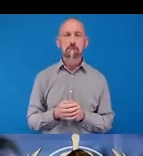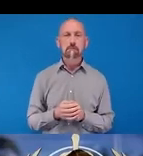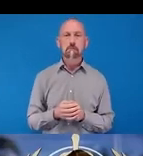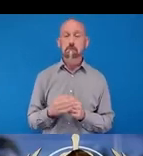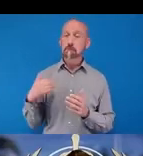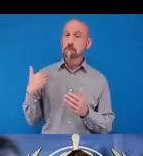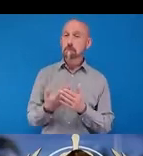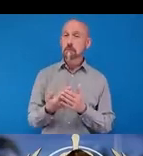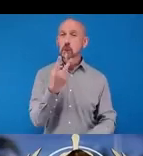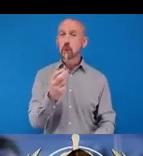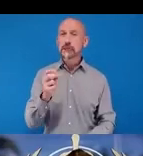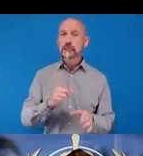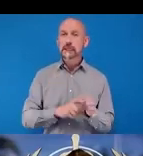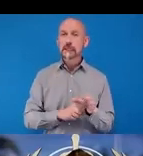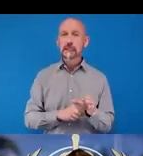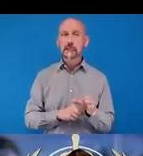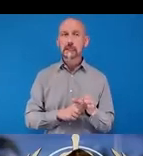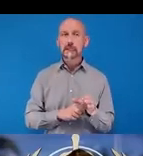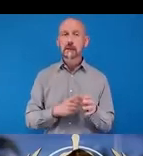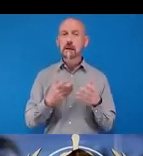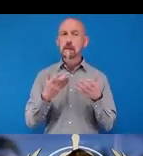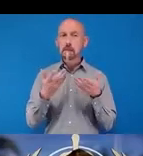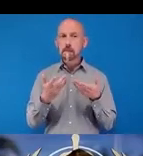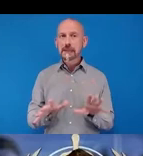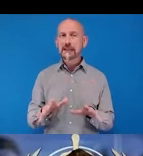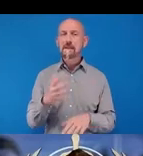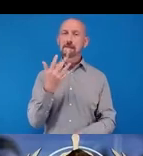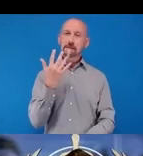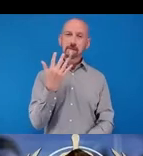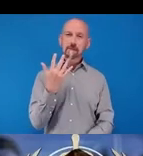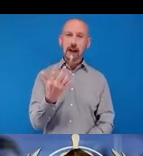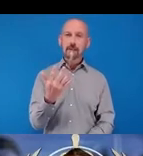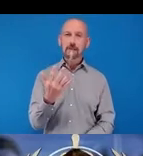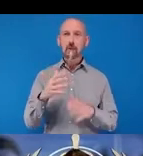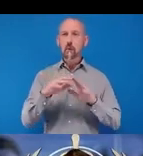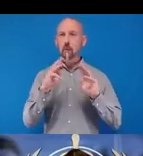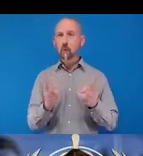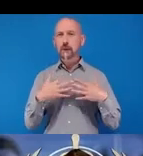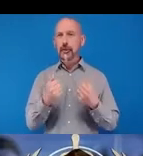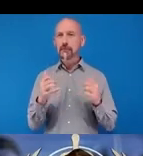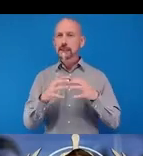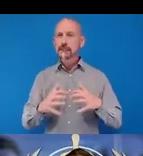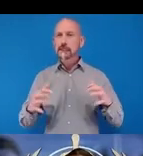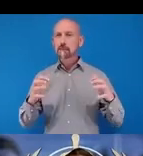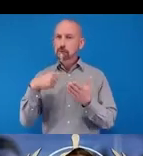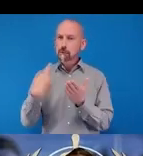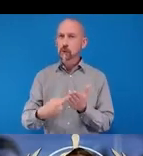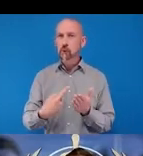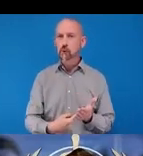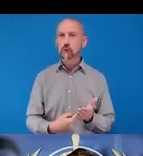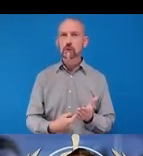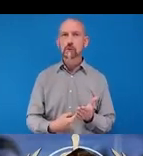five World Health Assembly resolutions. Alakos What also emphasize the